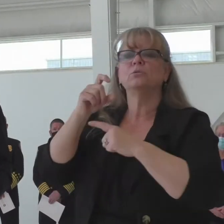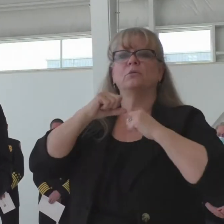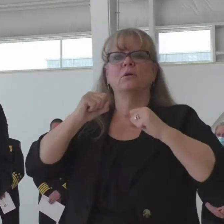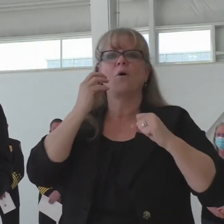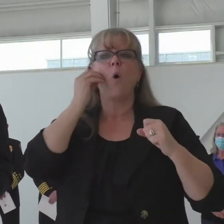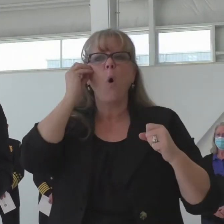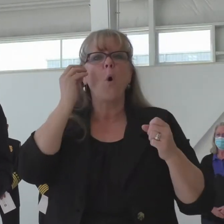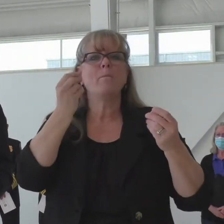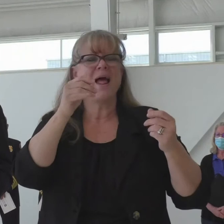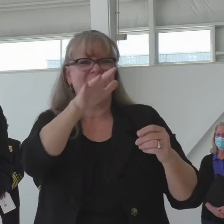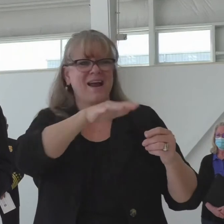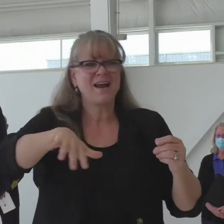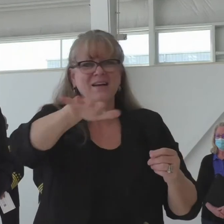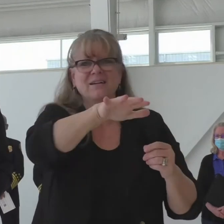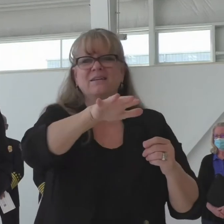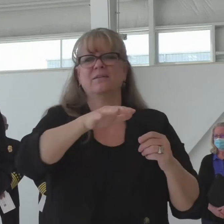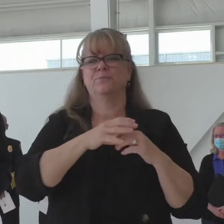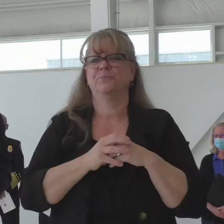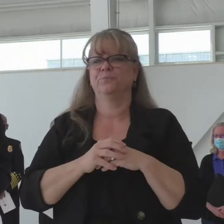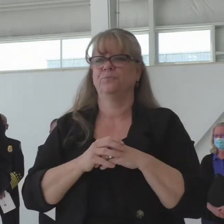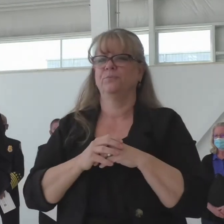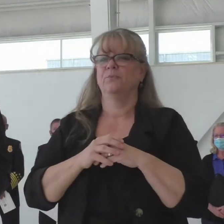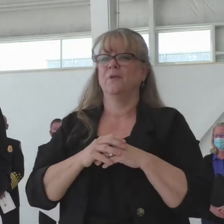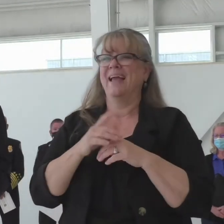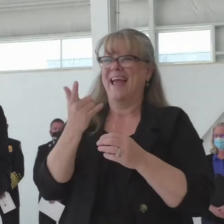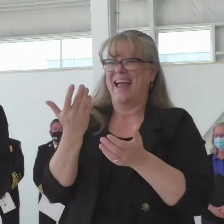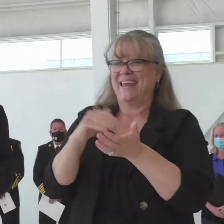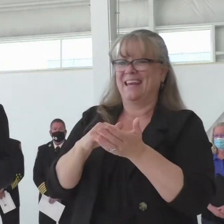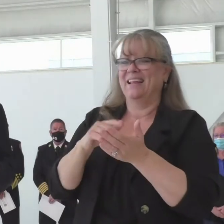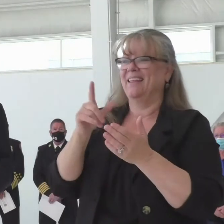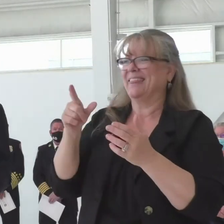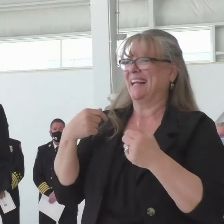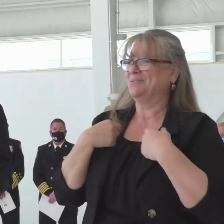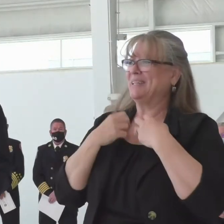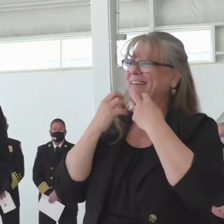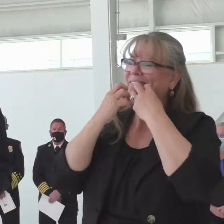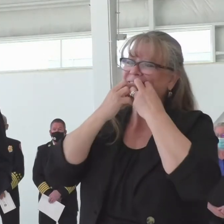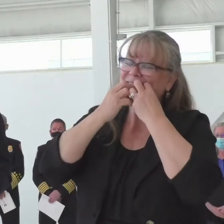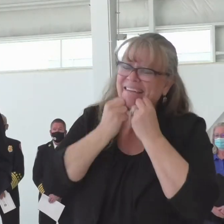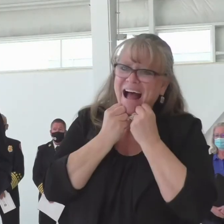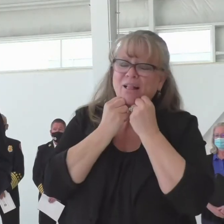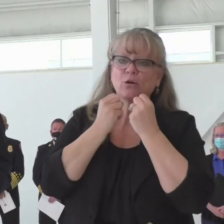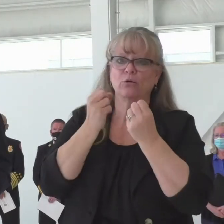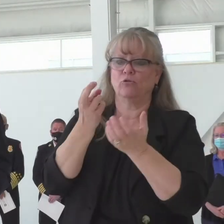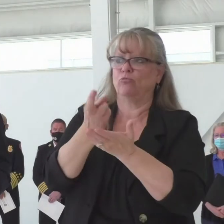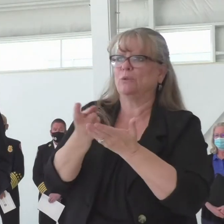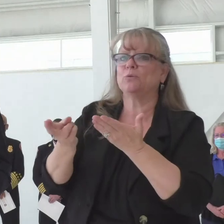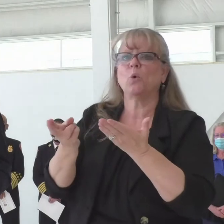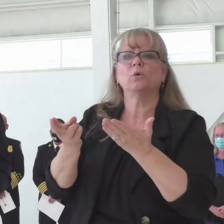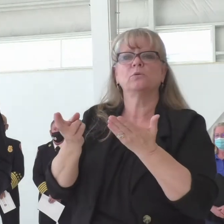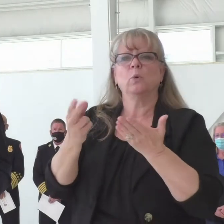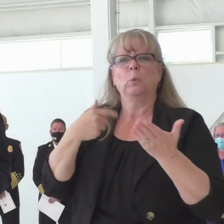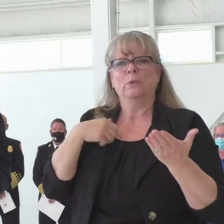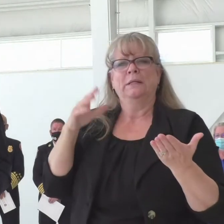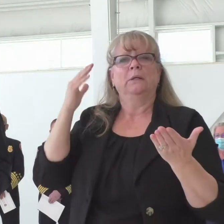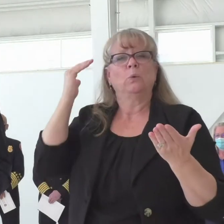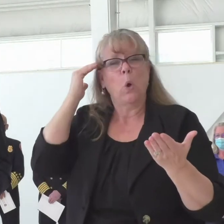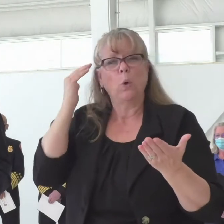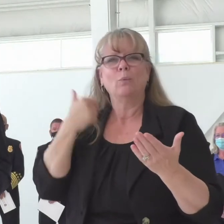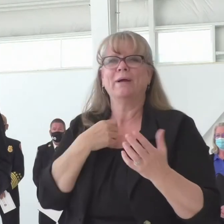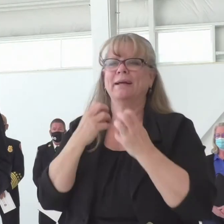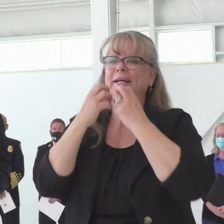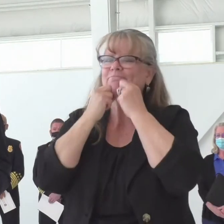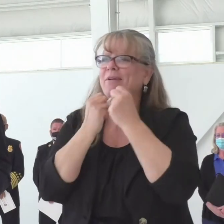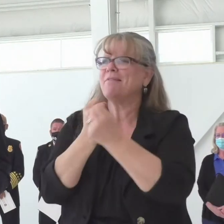And it's important to know that these precious natural resources are not only what we know and love about the Colorado way of life.